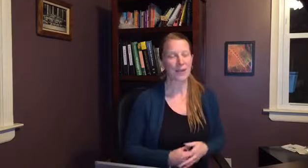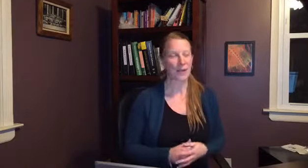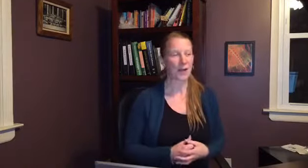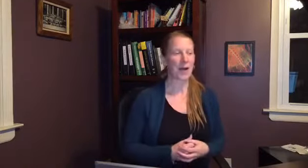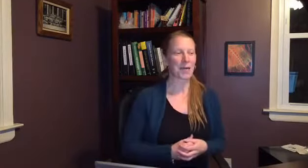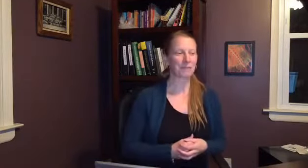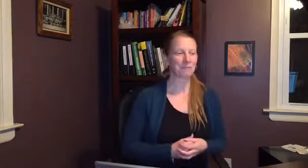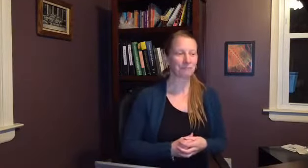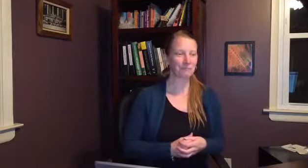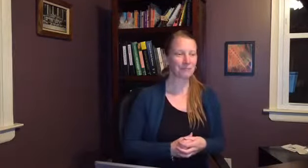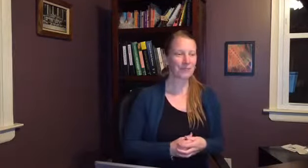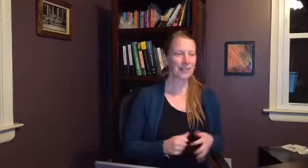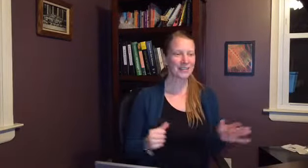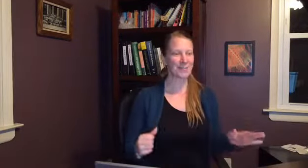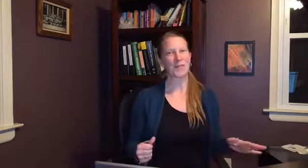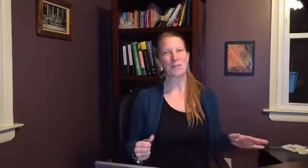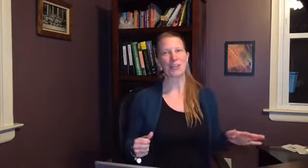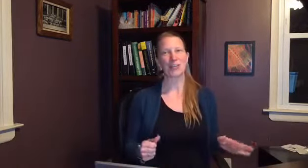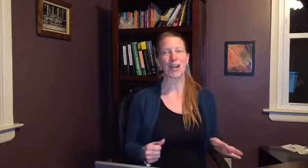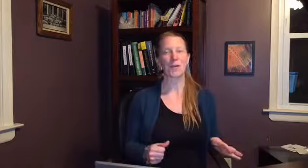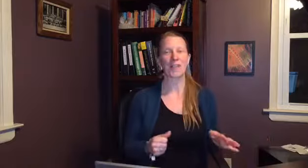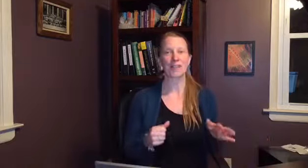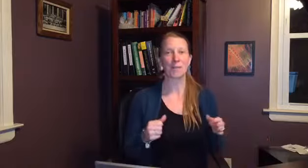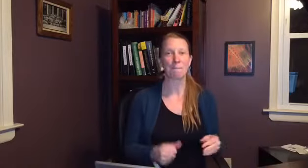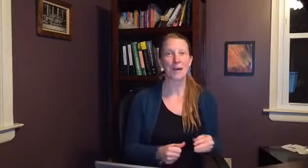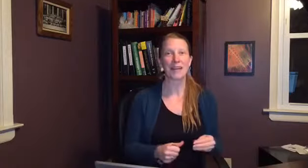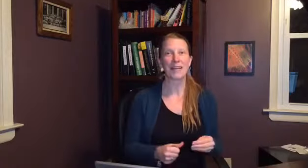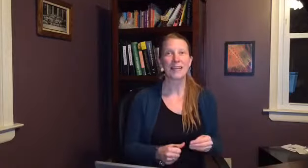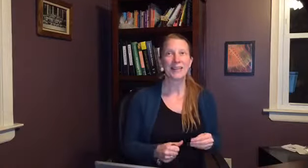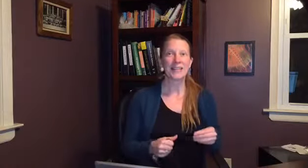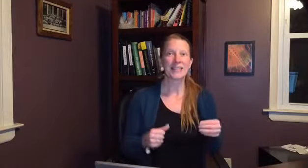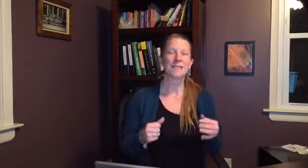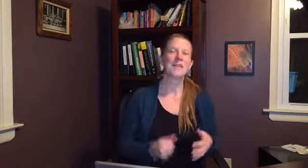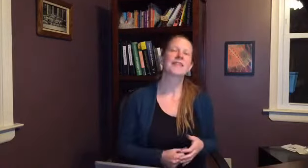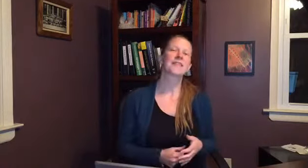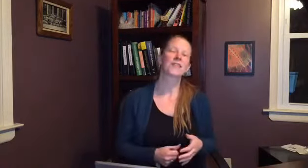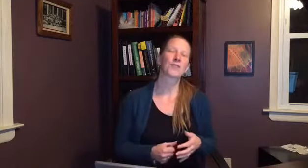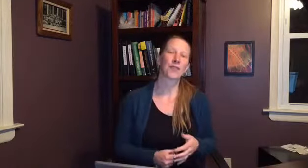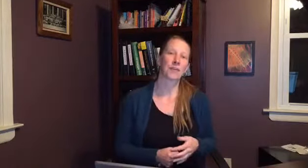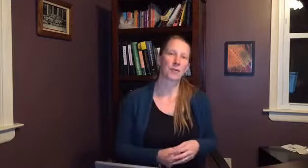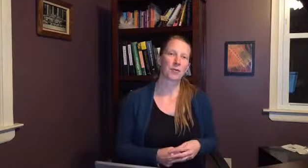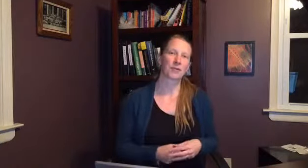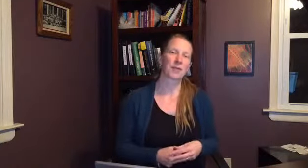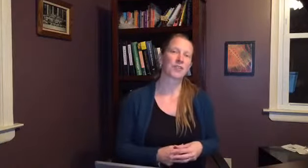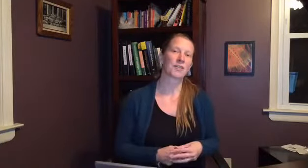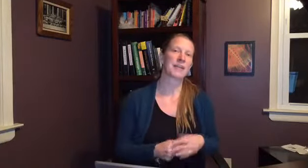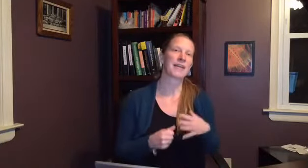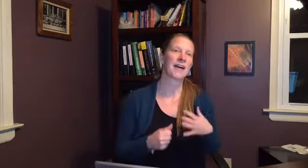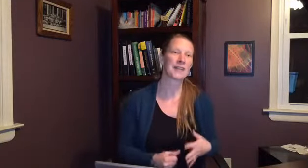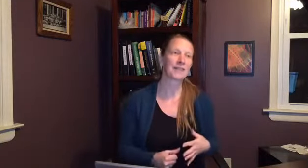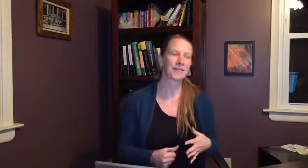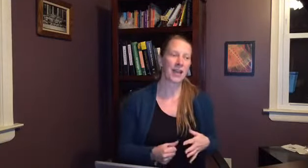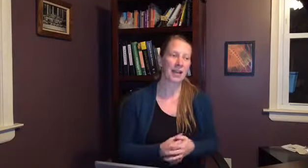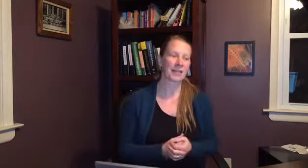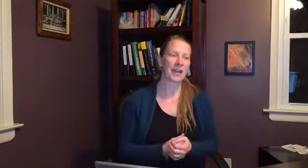some of you may shy away this but to me this is a really important subject because of the fact that